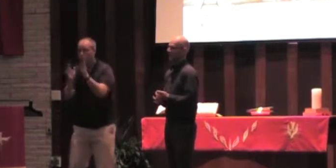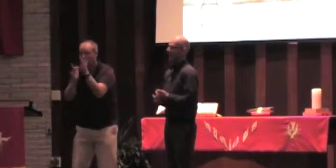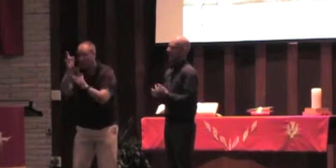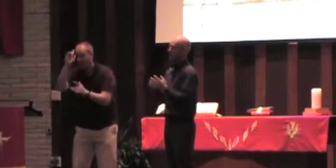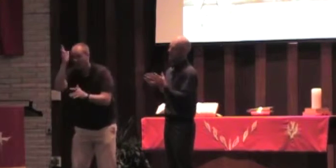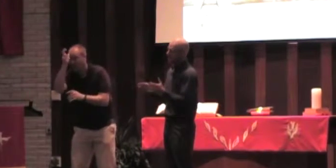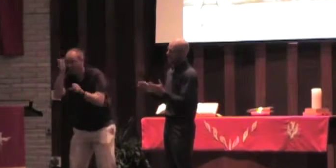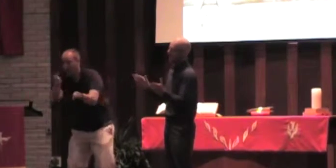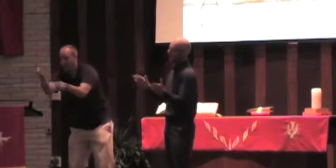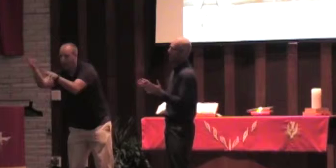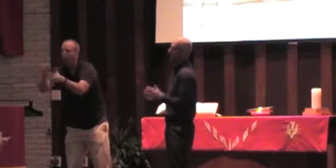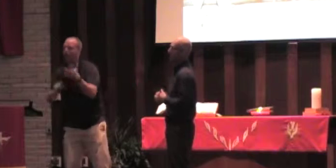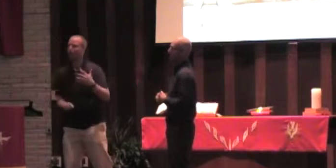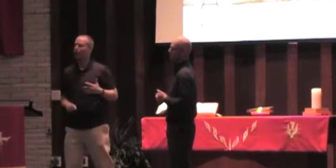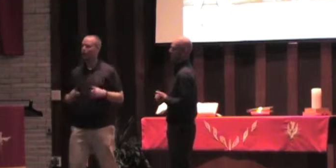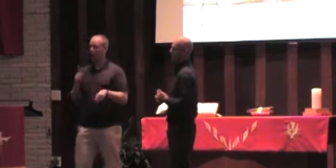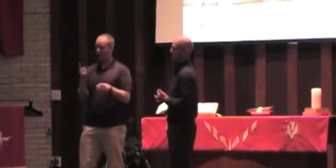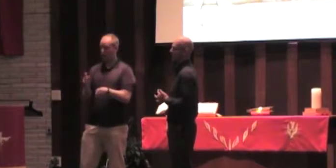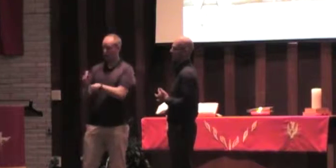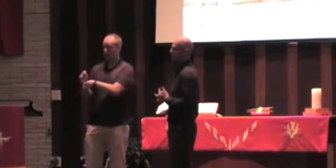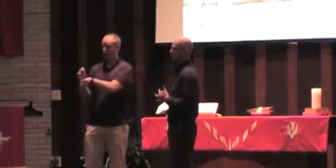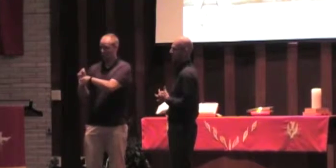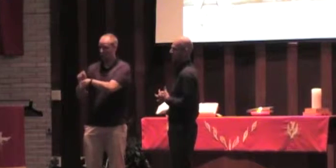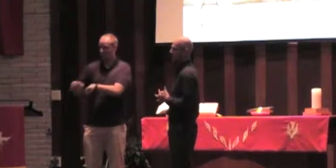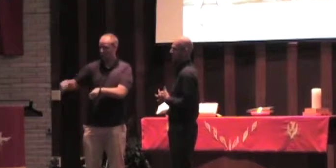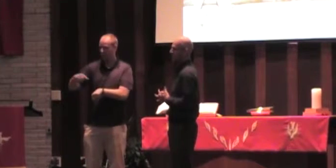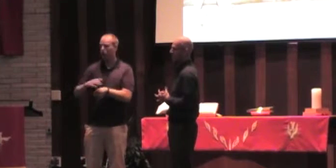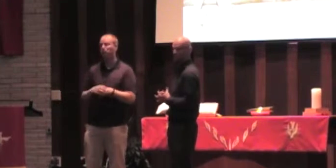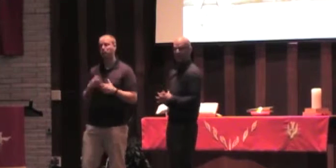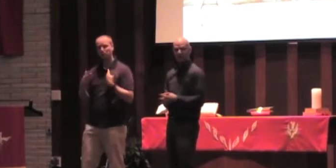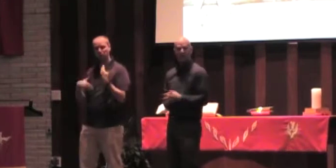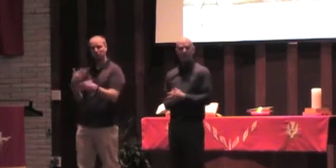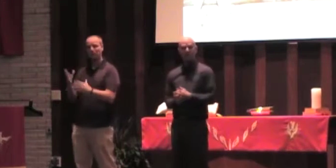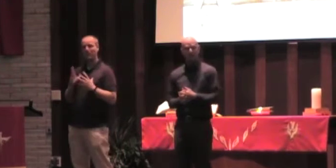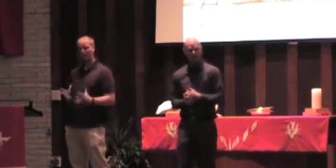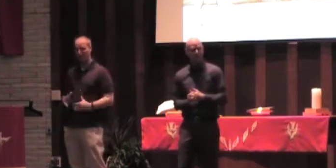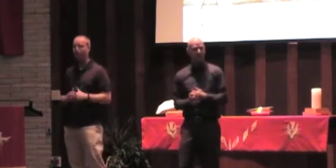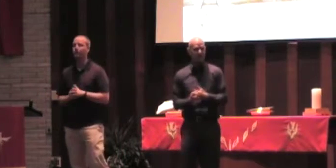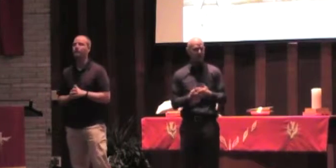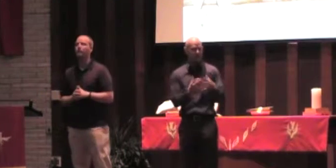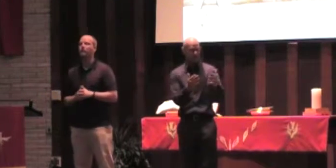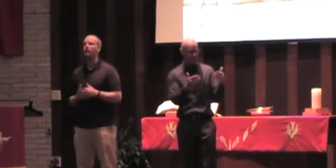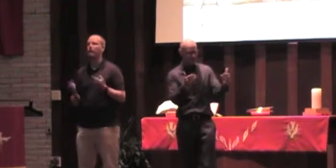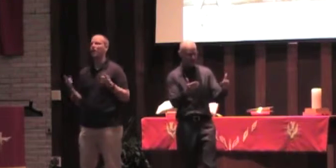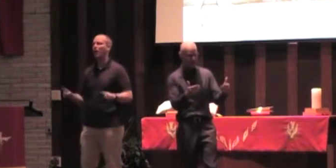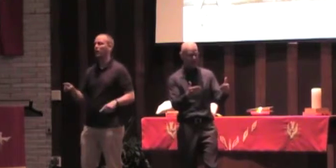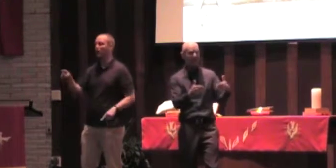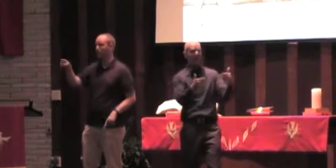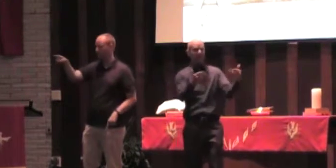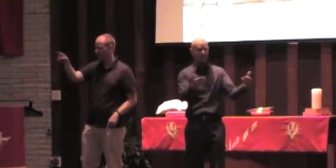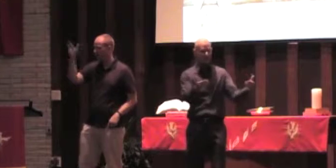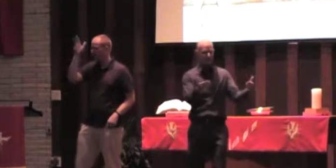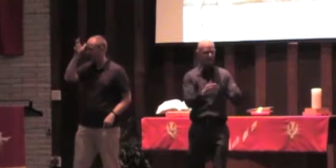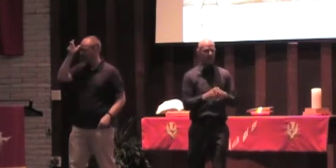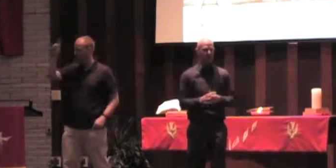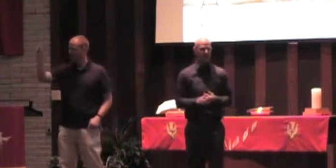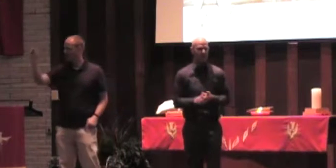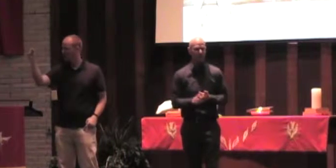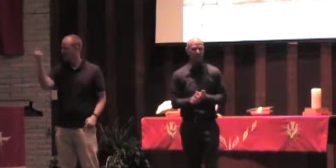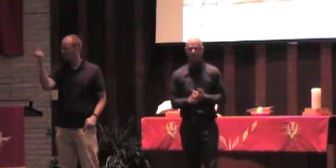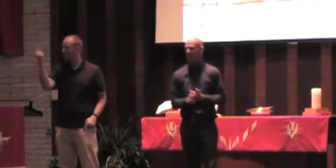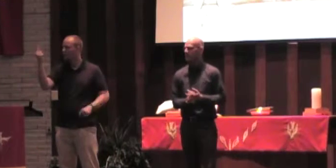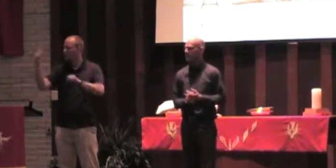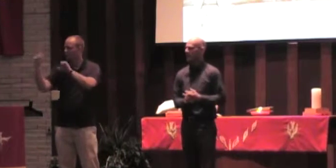And it appears that goes well for a while, until one such demon turns to these seven sons of Siva,